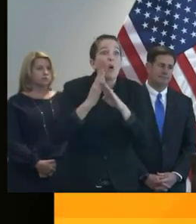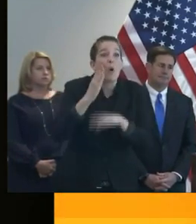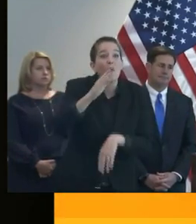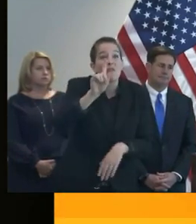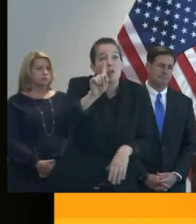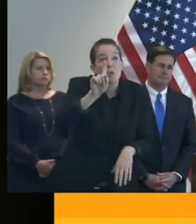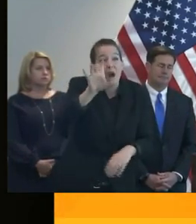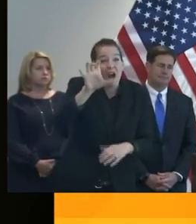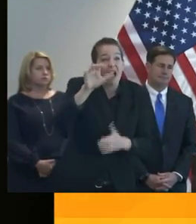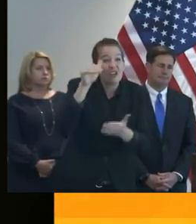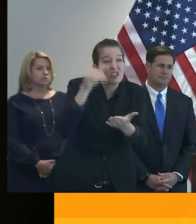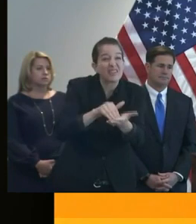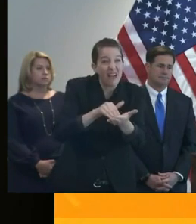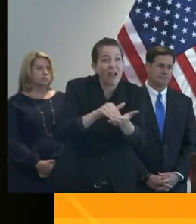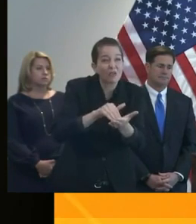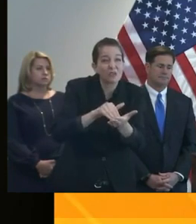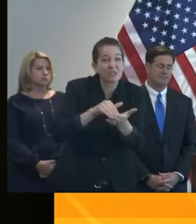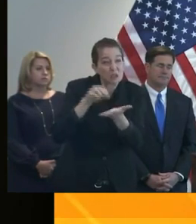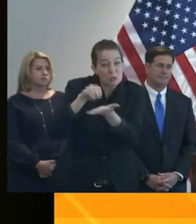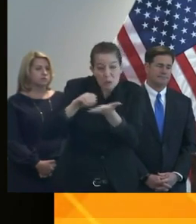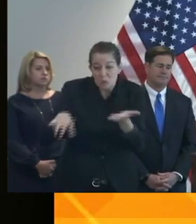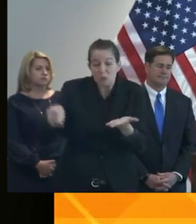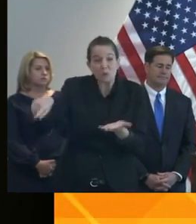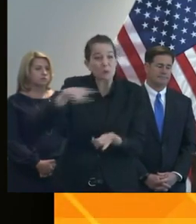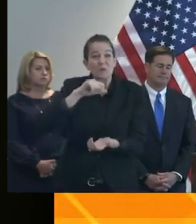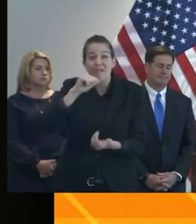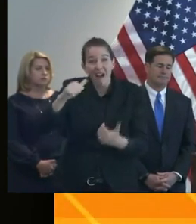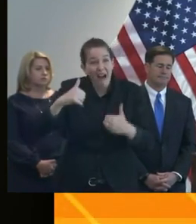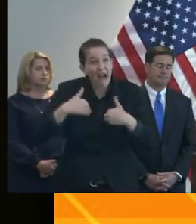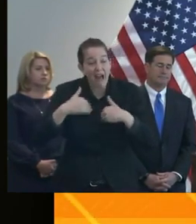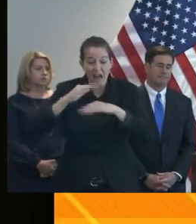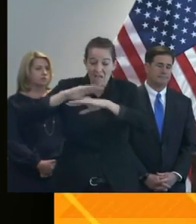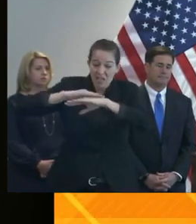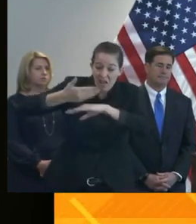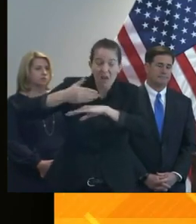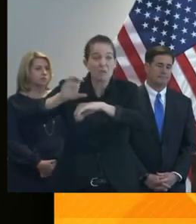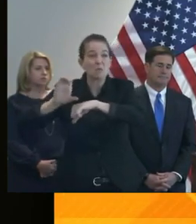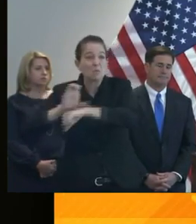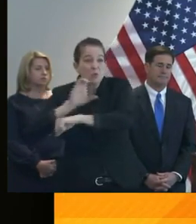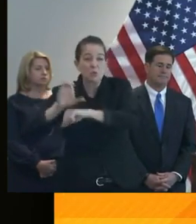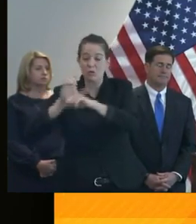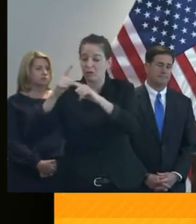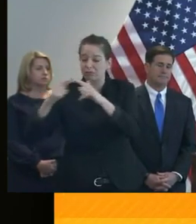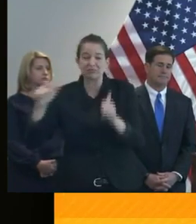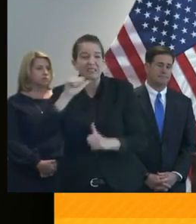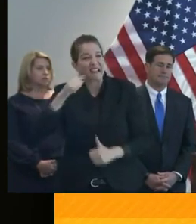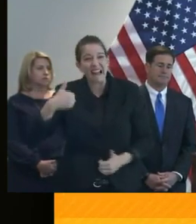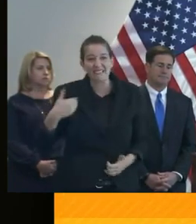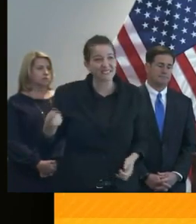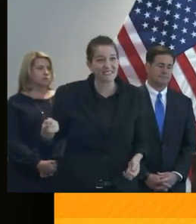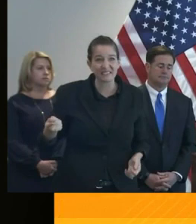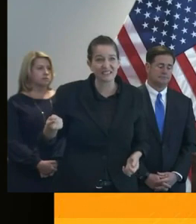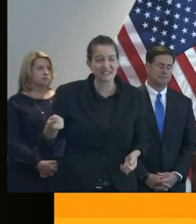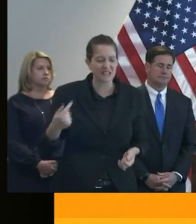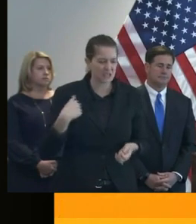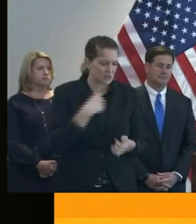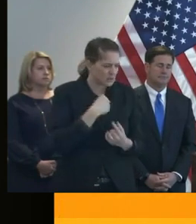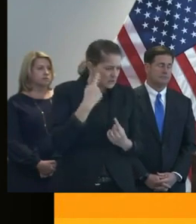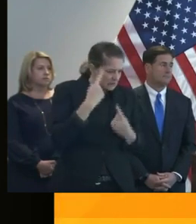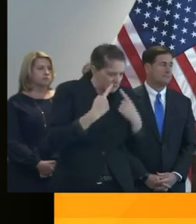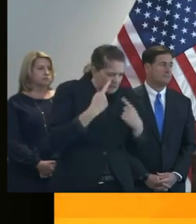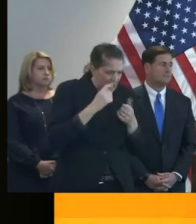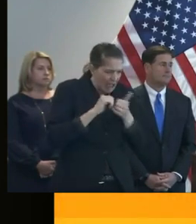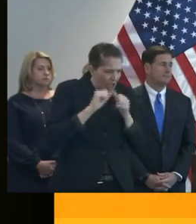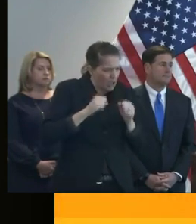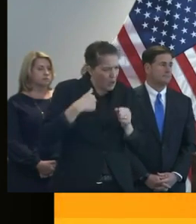at a minimum of students who don't have the technology at home. And then when we've looked to see how can we mitigate that, what could we